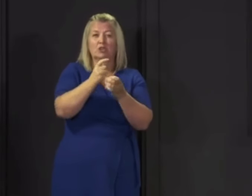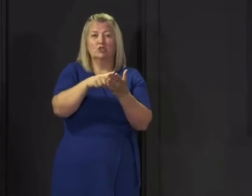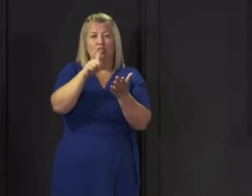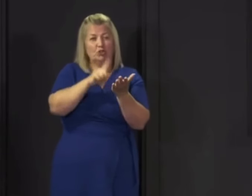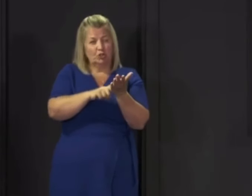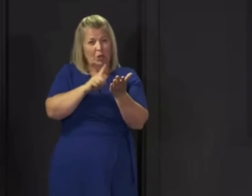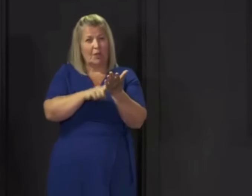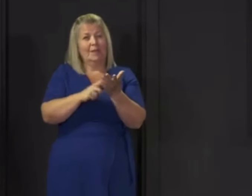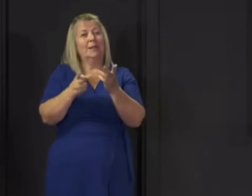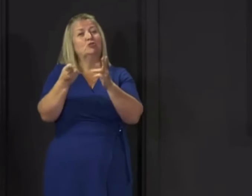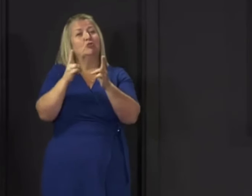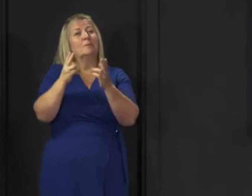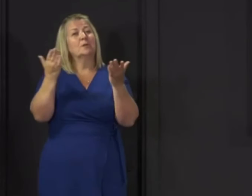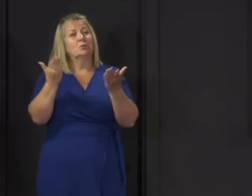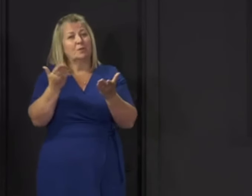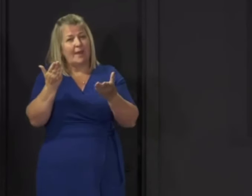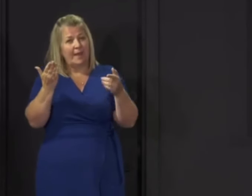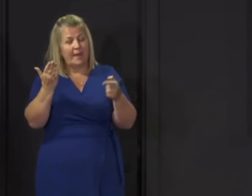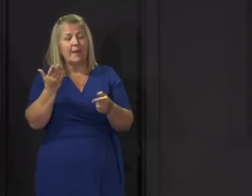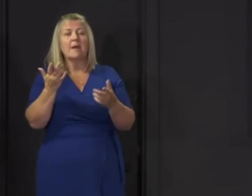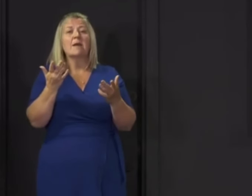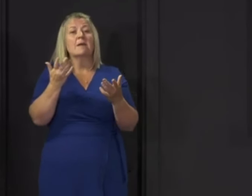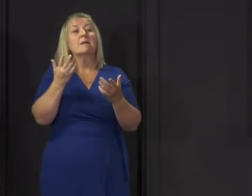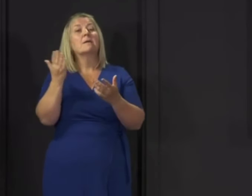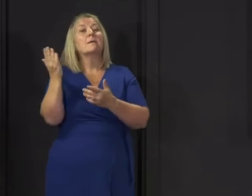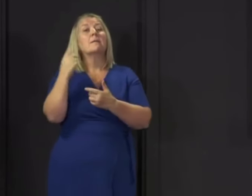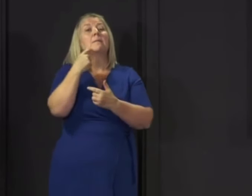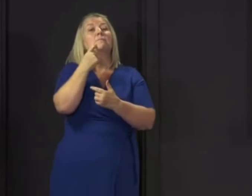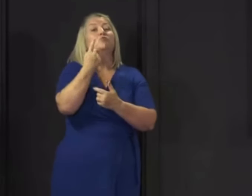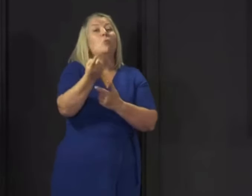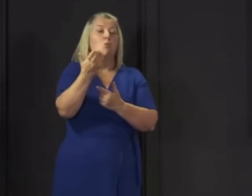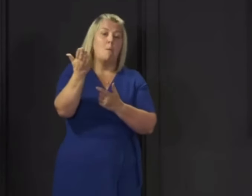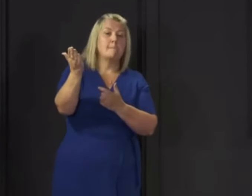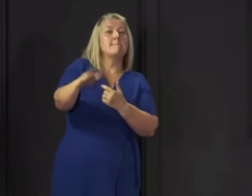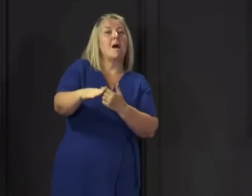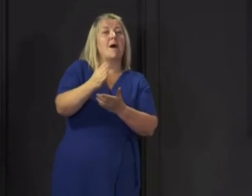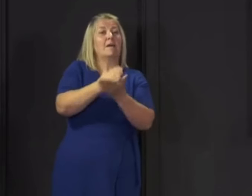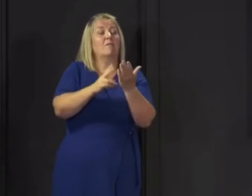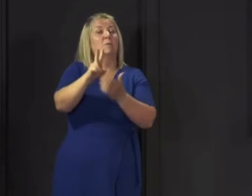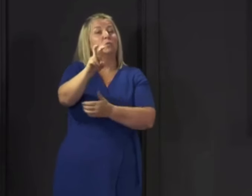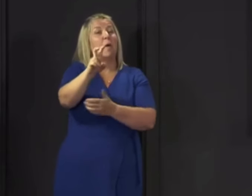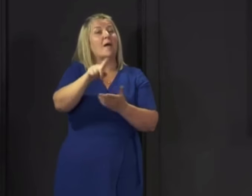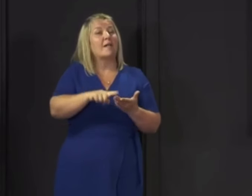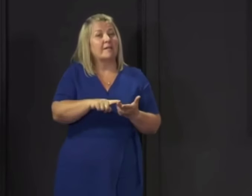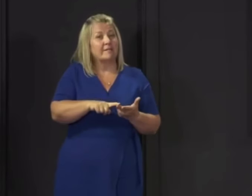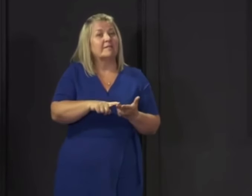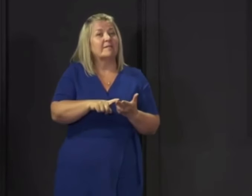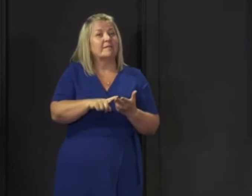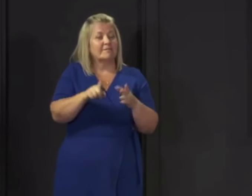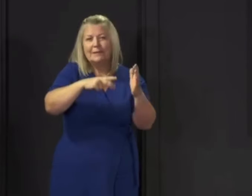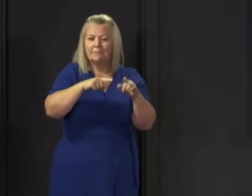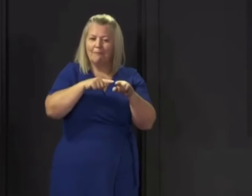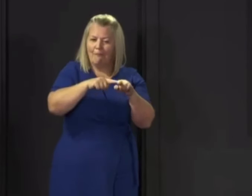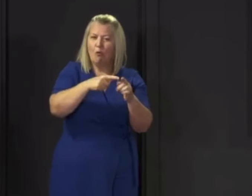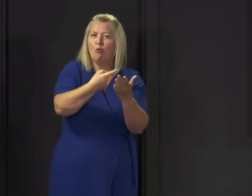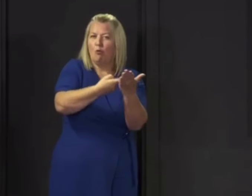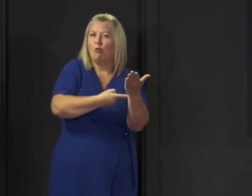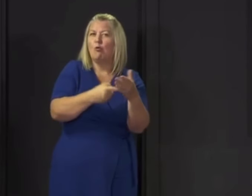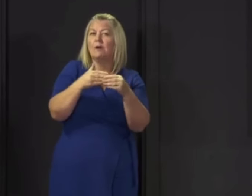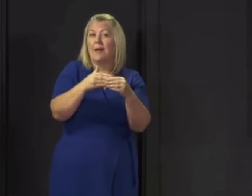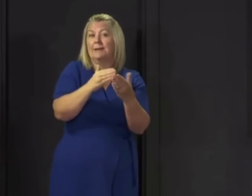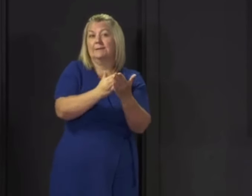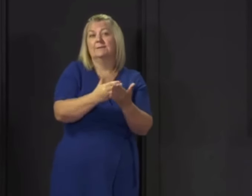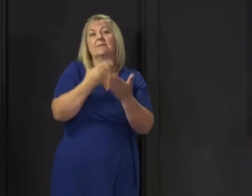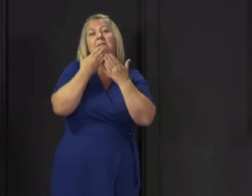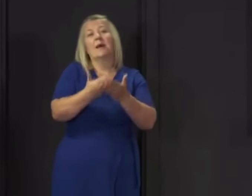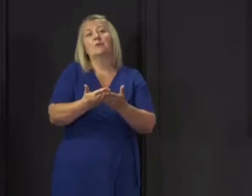yous are travelling miles. Yous have gone to beauty spots. You're taking this virus up into the Highlands. oughtn't to stop it. Right. Oh, see